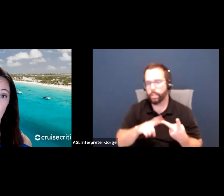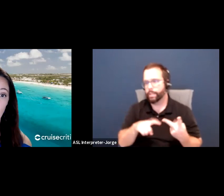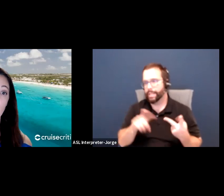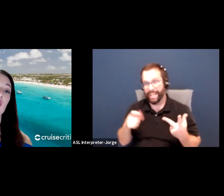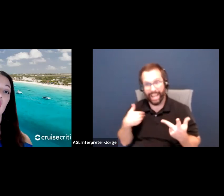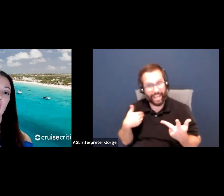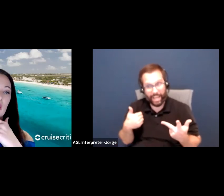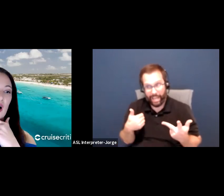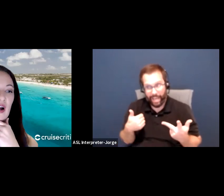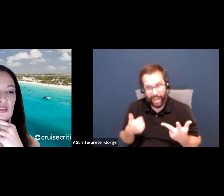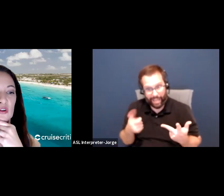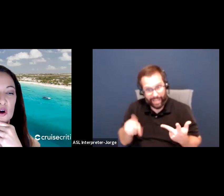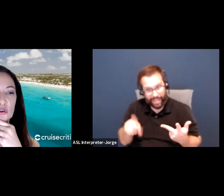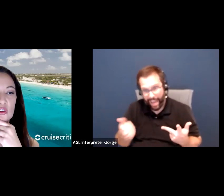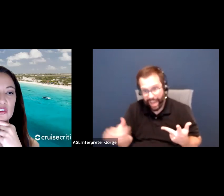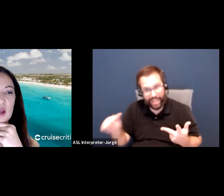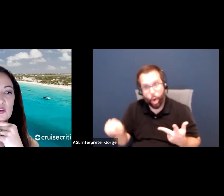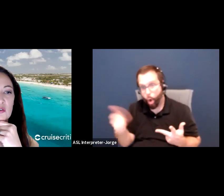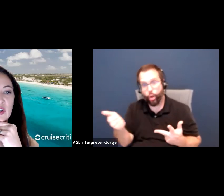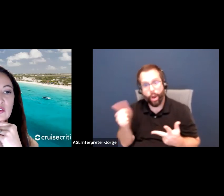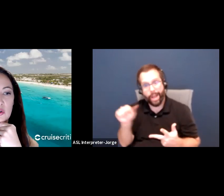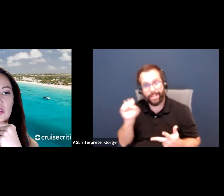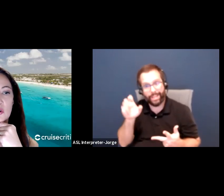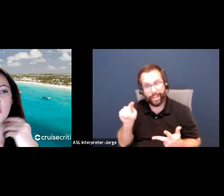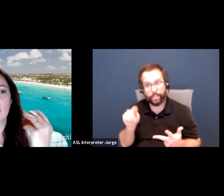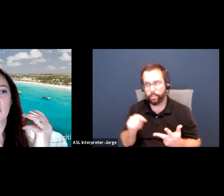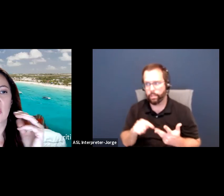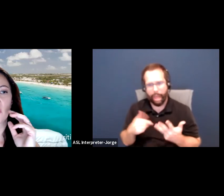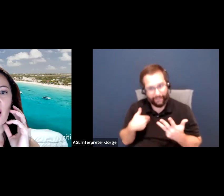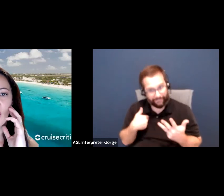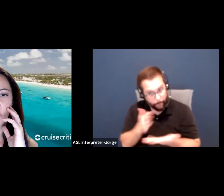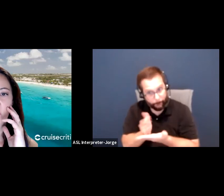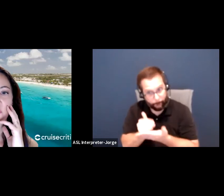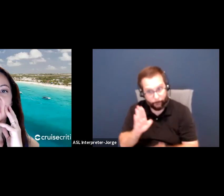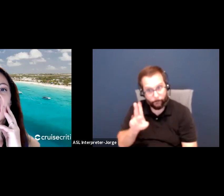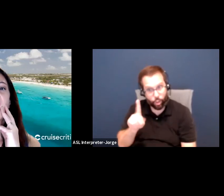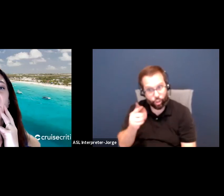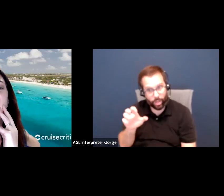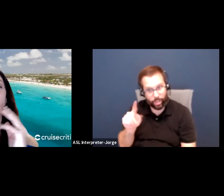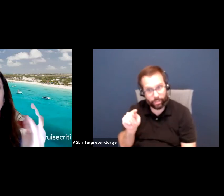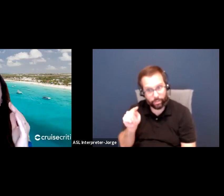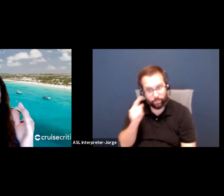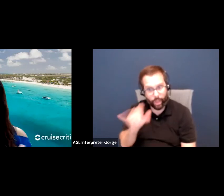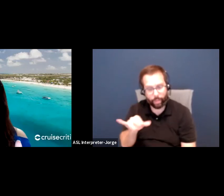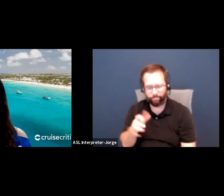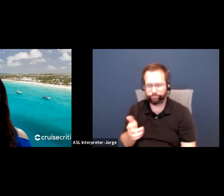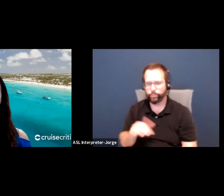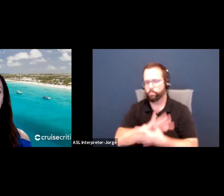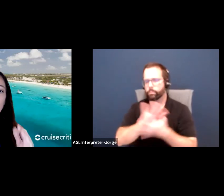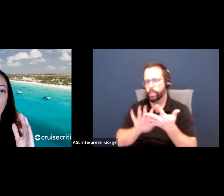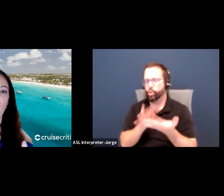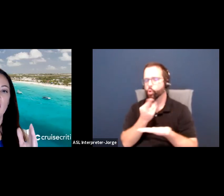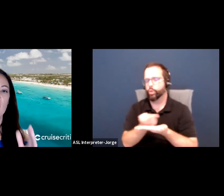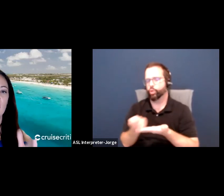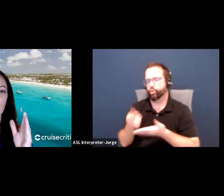budget for them? All right. So those are the types of resource questions that you'll ask. And you look at resources.